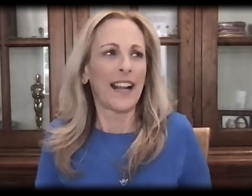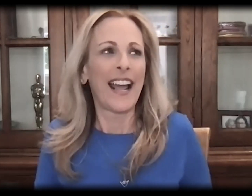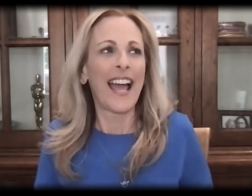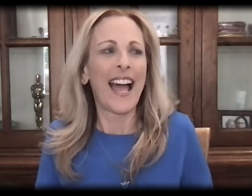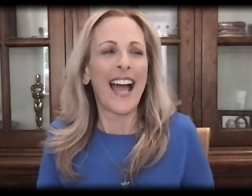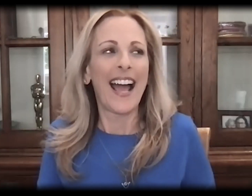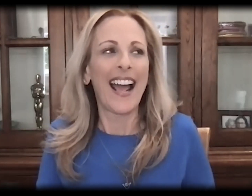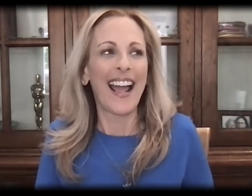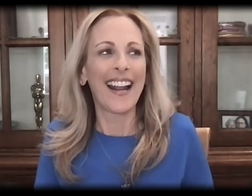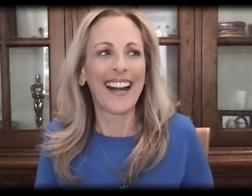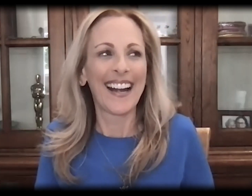They couldn't have been more proud.